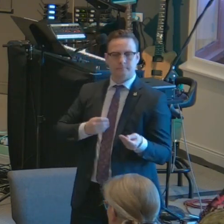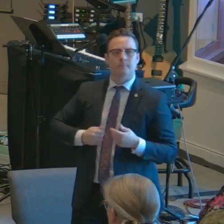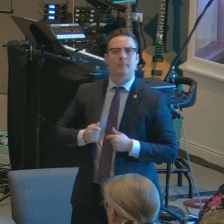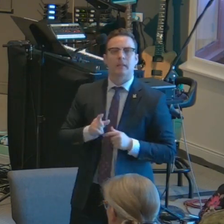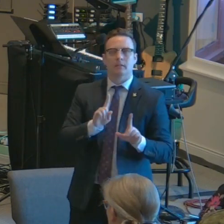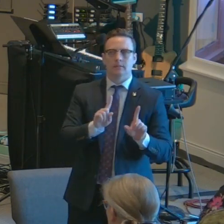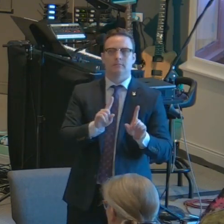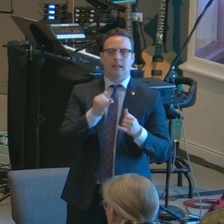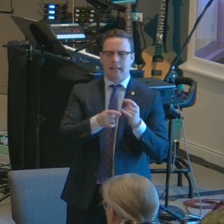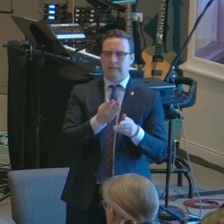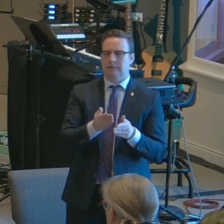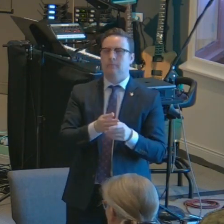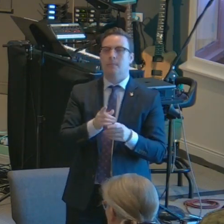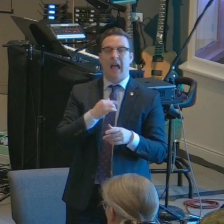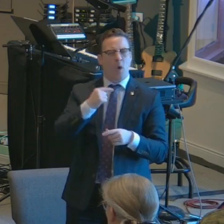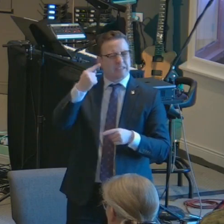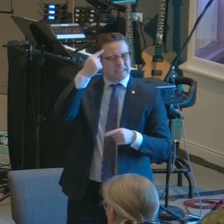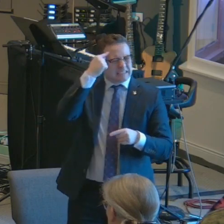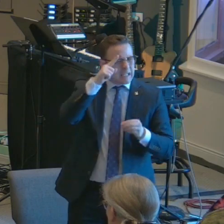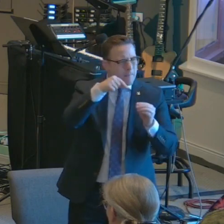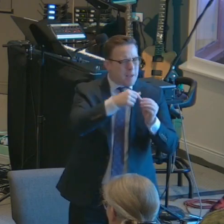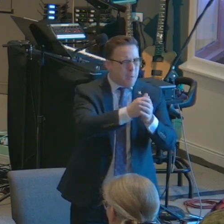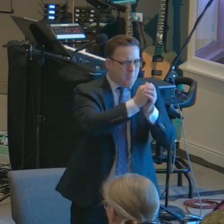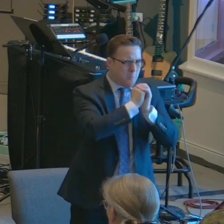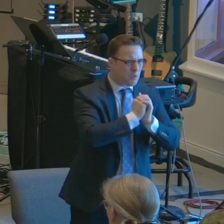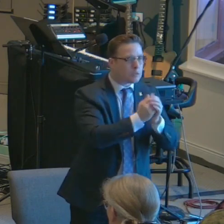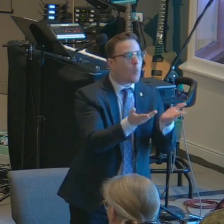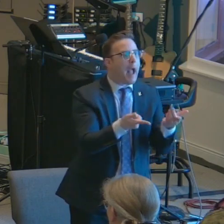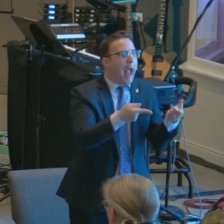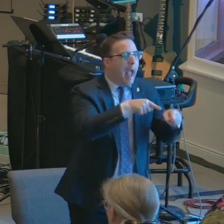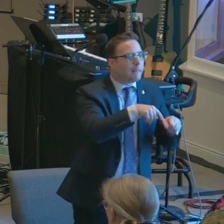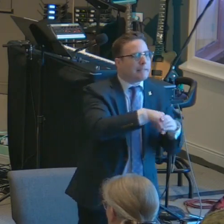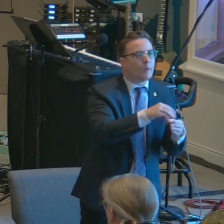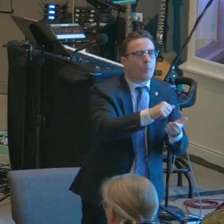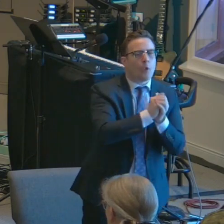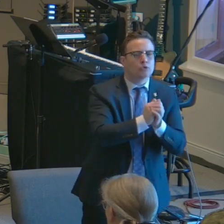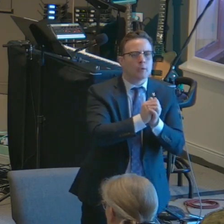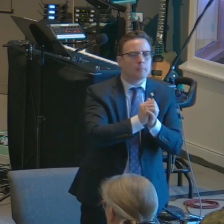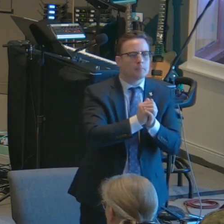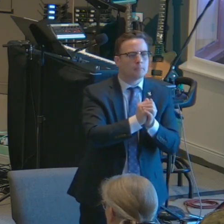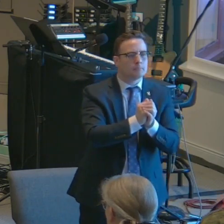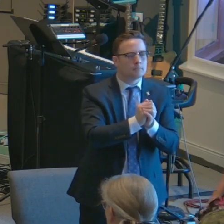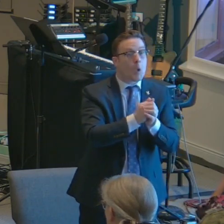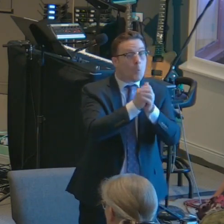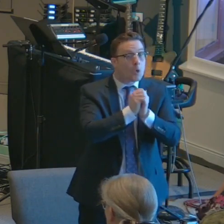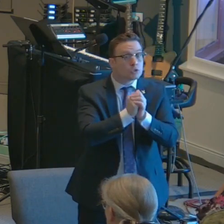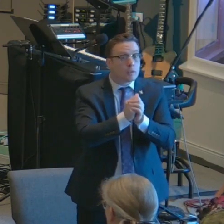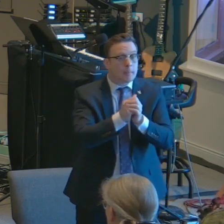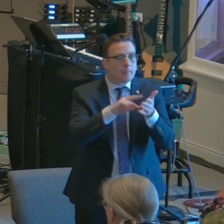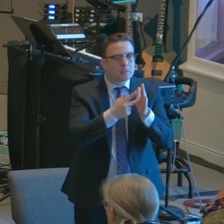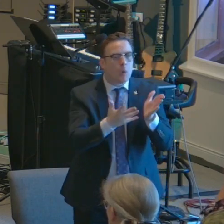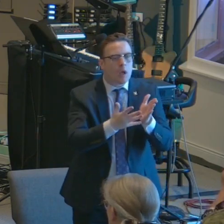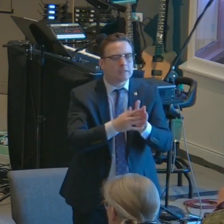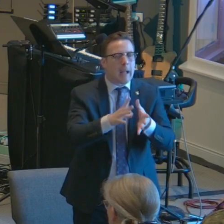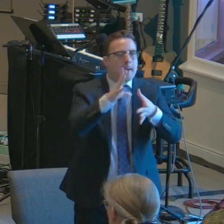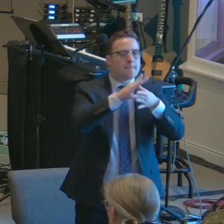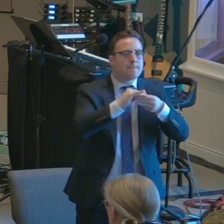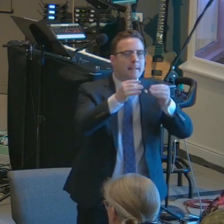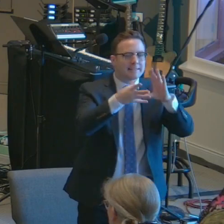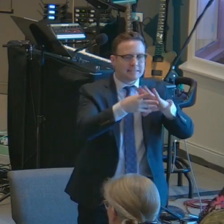was just thinking of this worship and what happened. Worship really is a message. If you'll think about it,